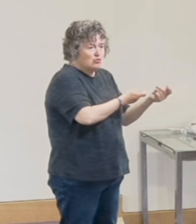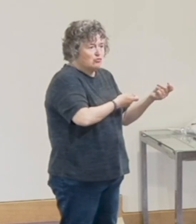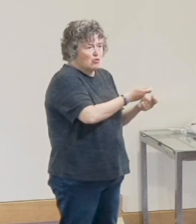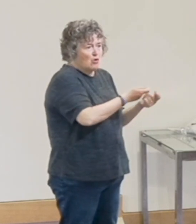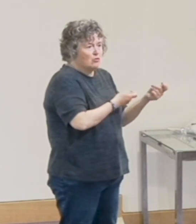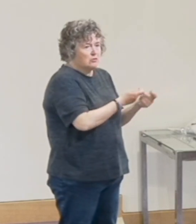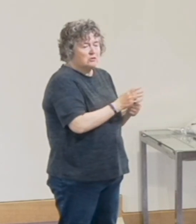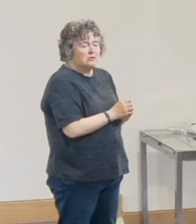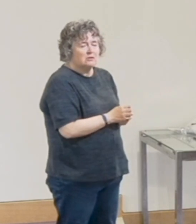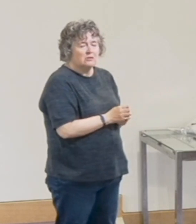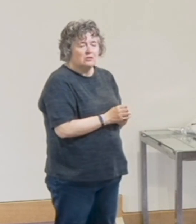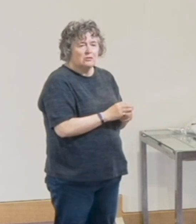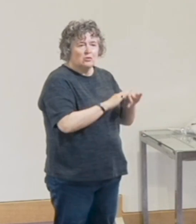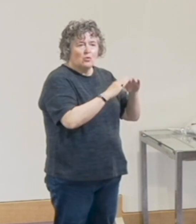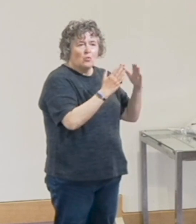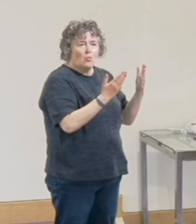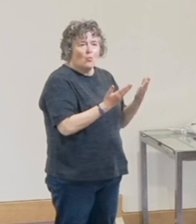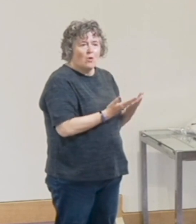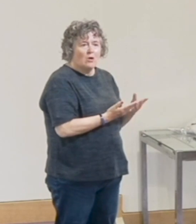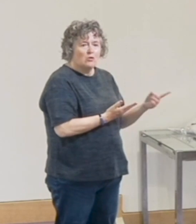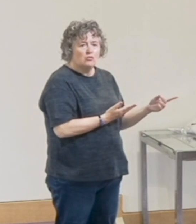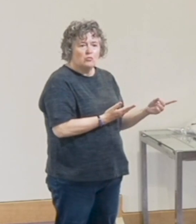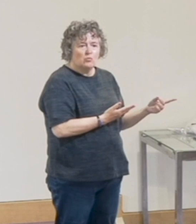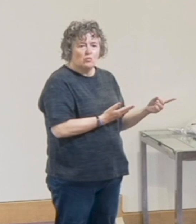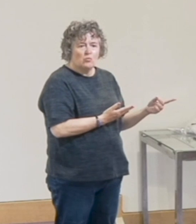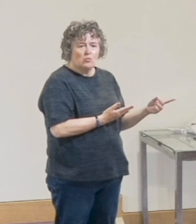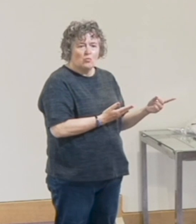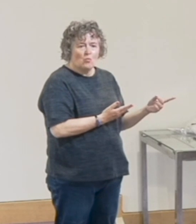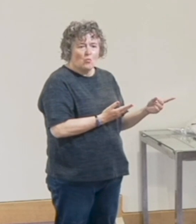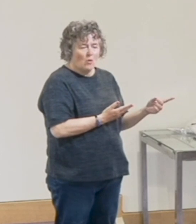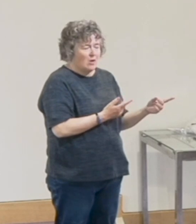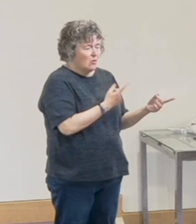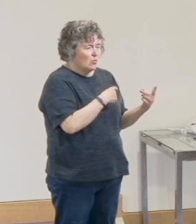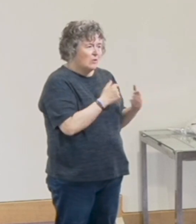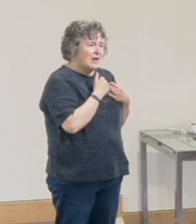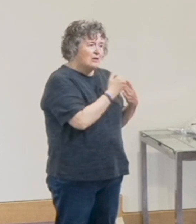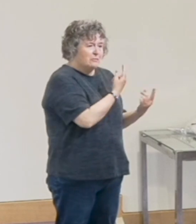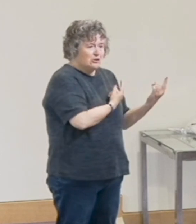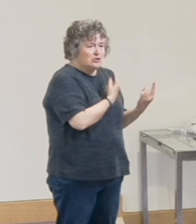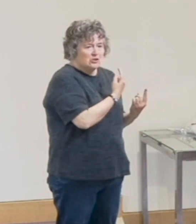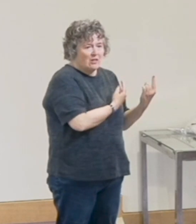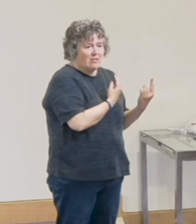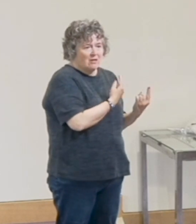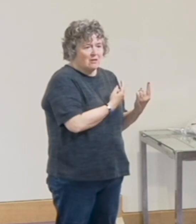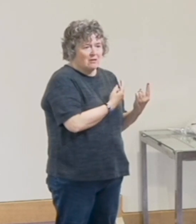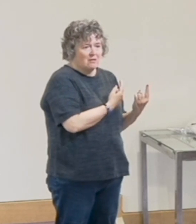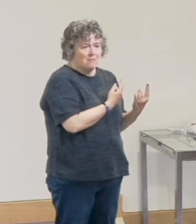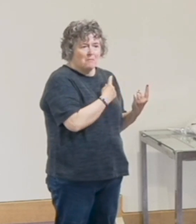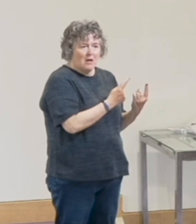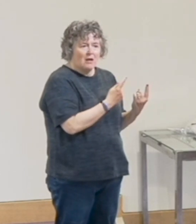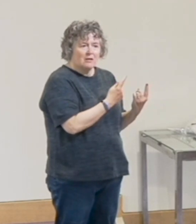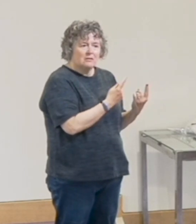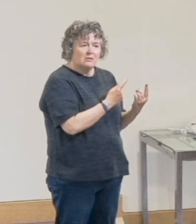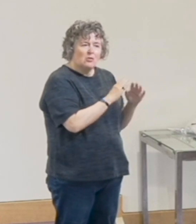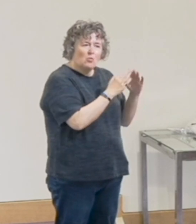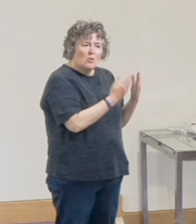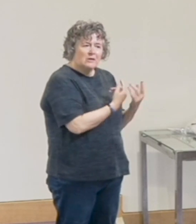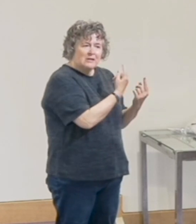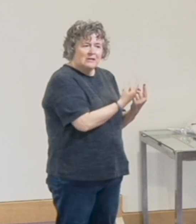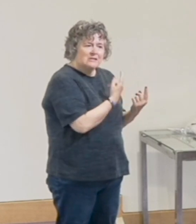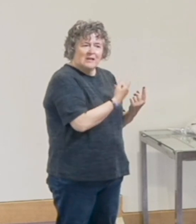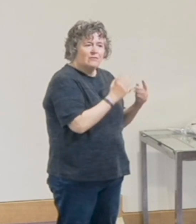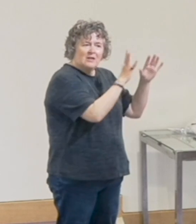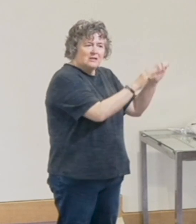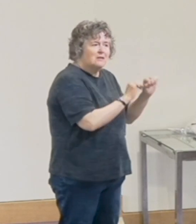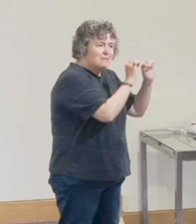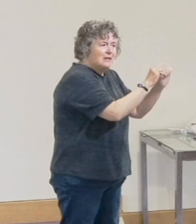best a world, we're in a world where you scratch my back and I'll scratch yours is a bit of a mantra. We'll only do it if it